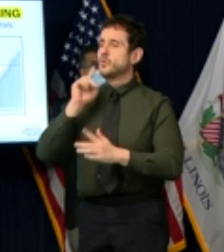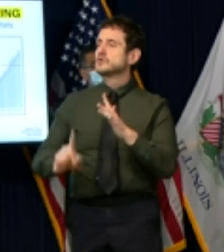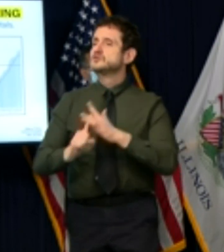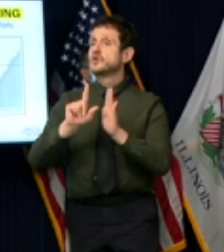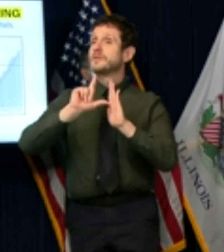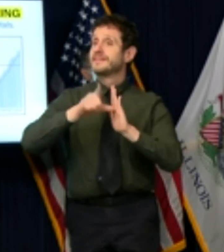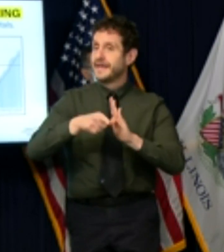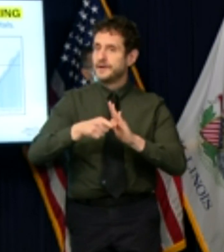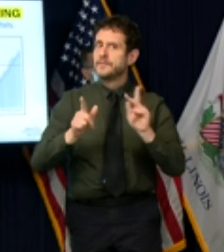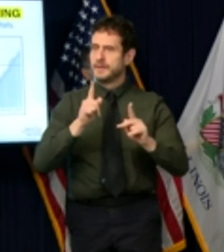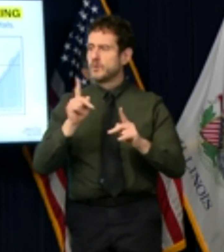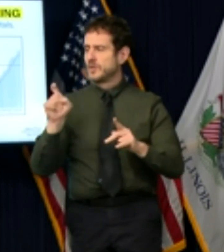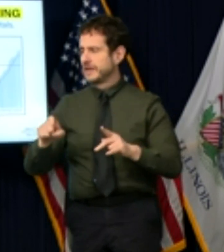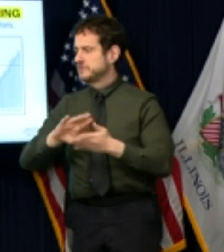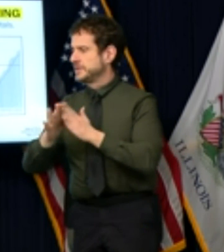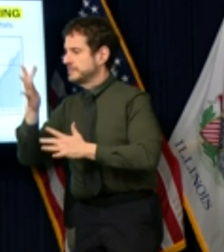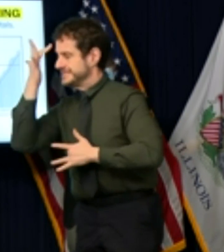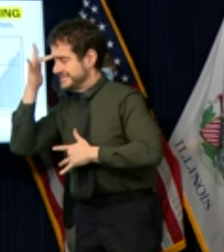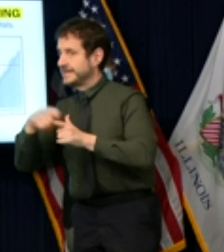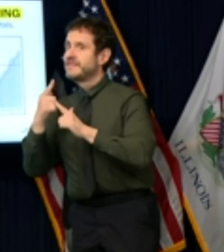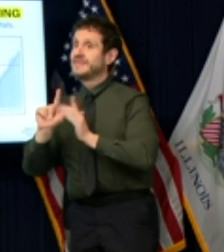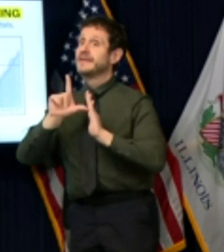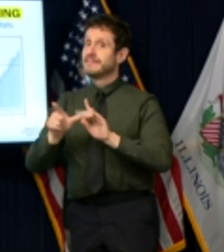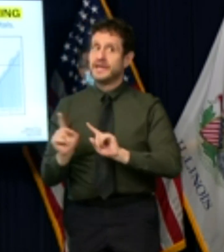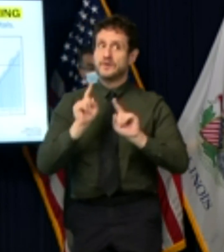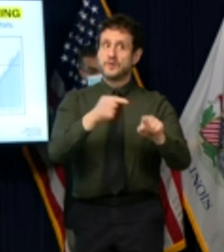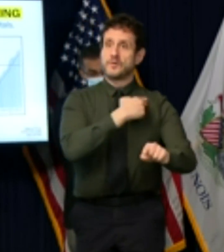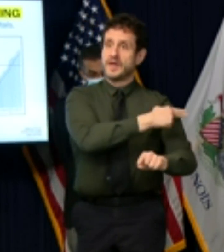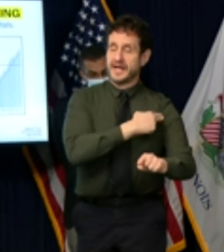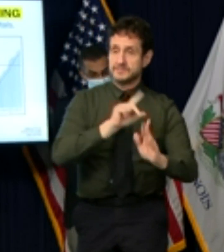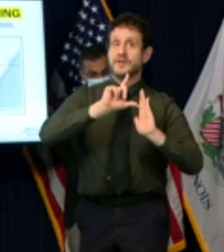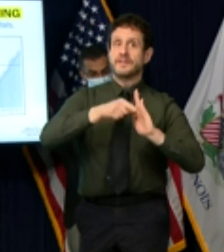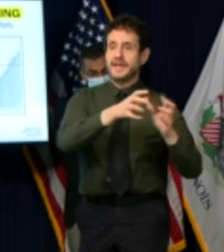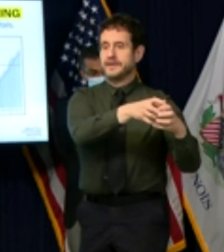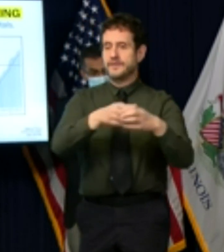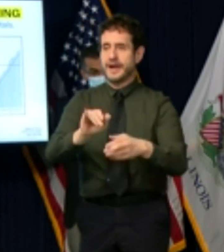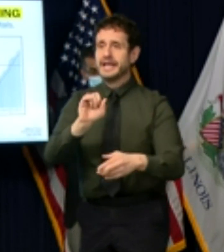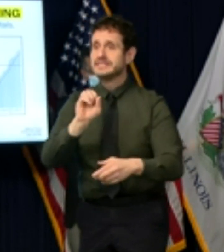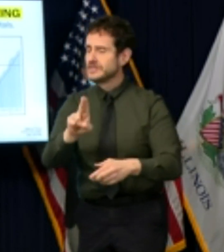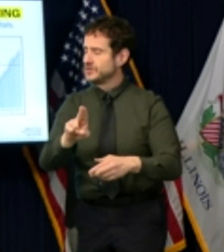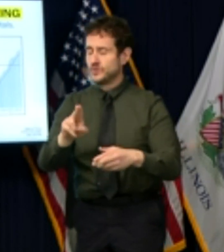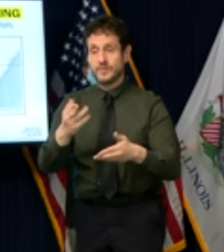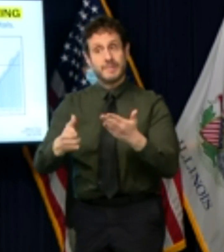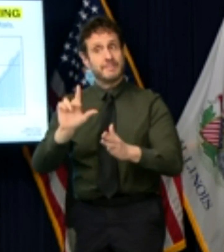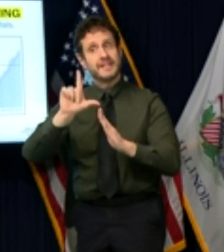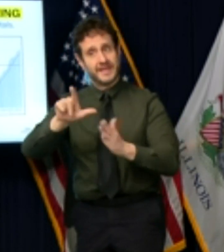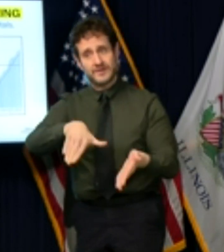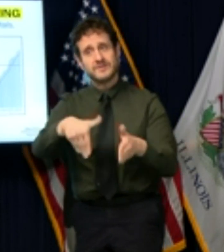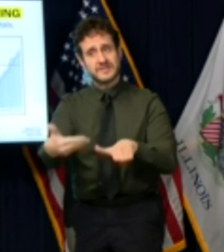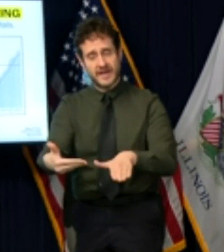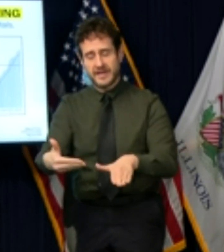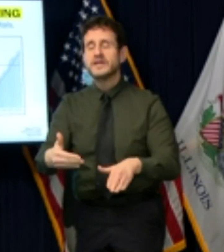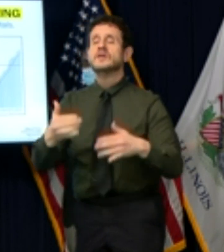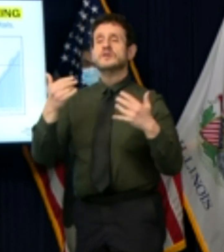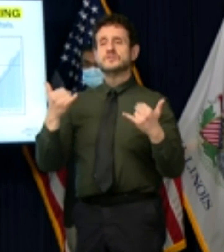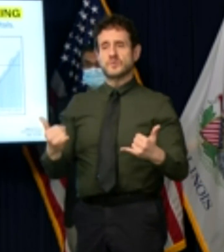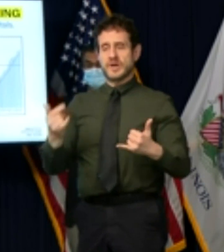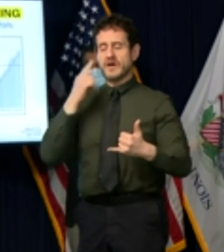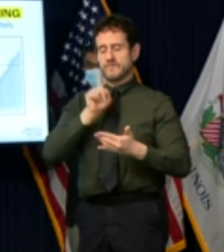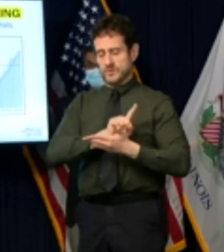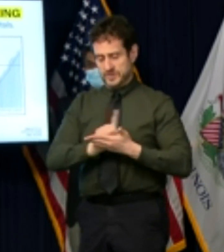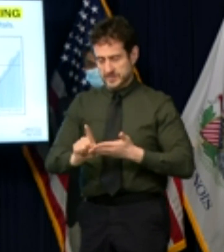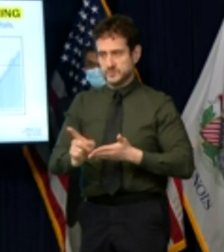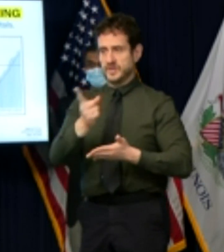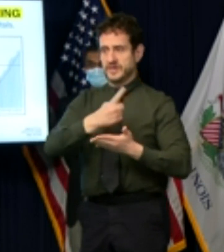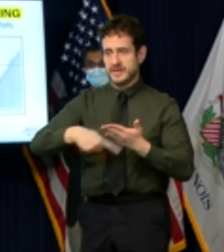maybe even a week or more let's take these new uh these next few weeks rather and really commit